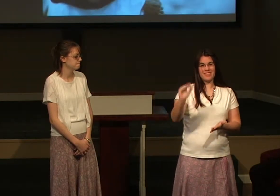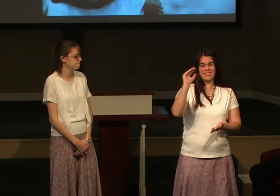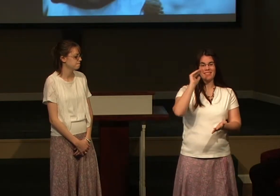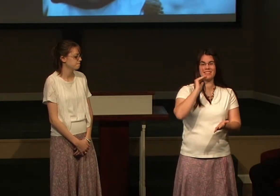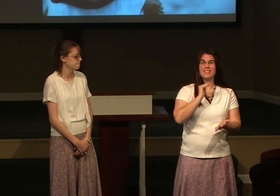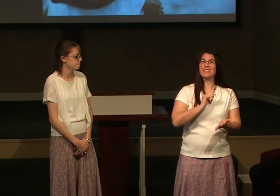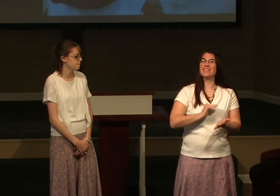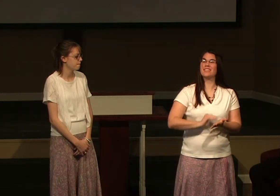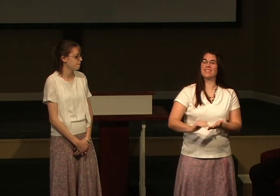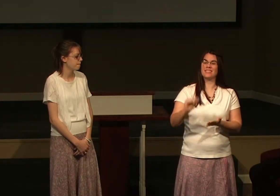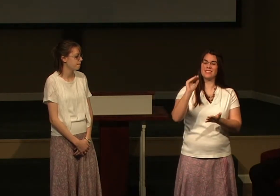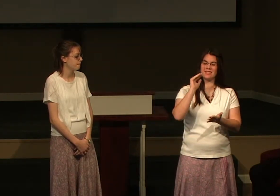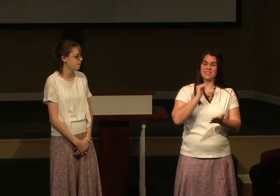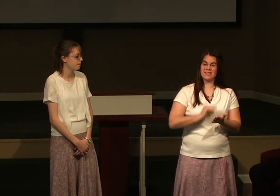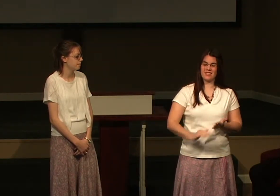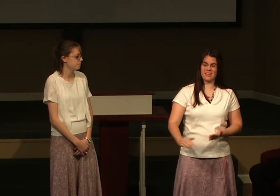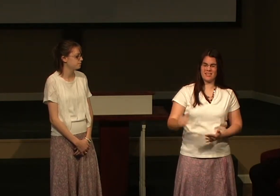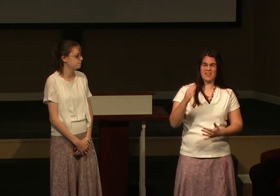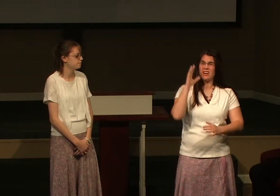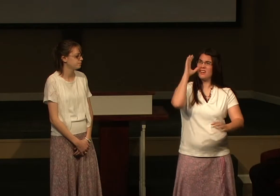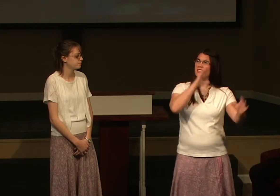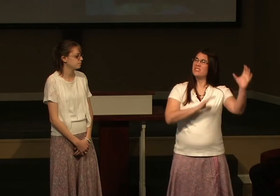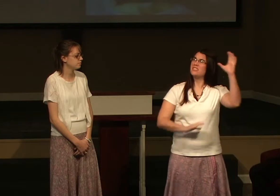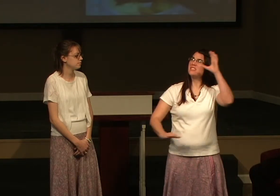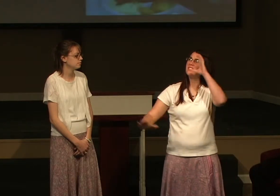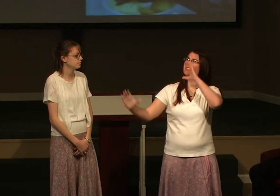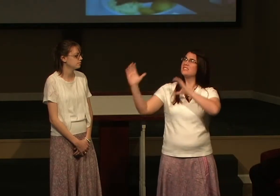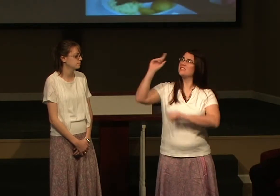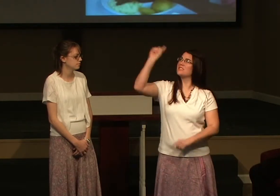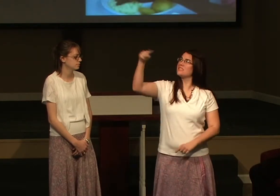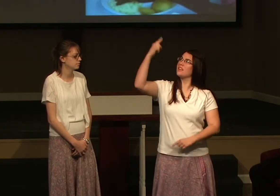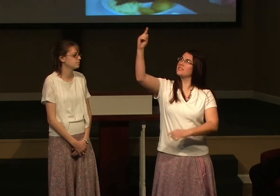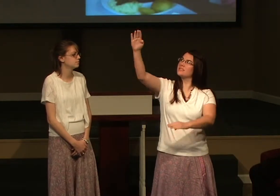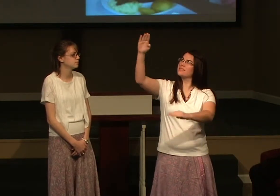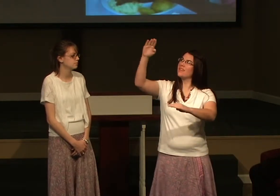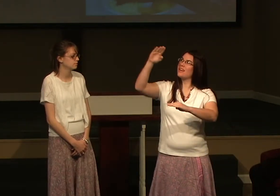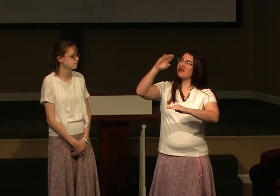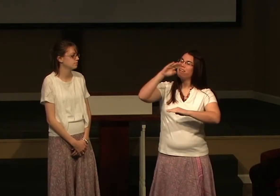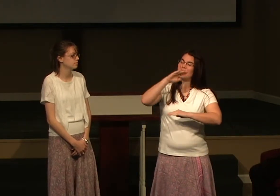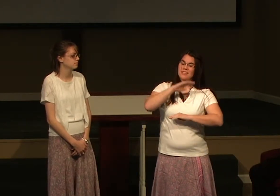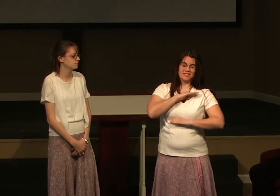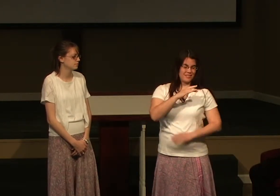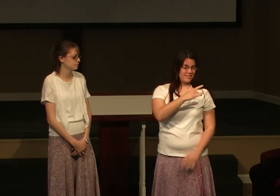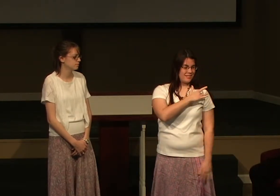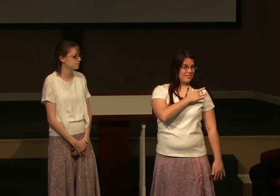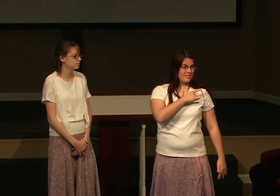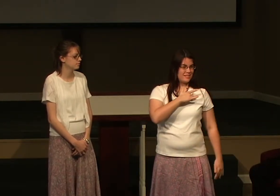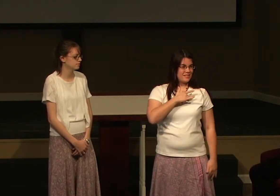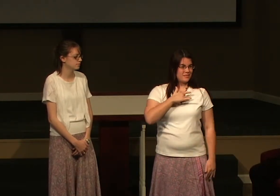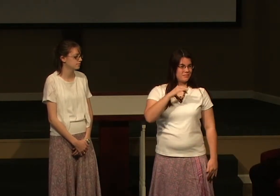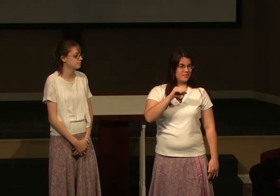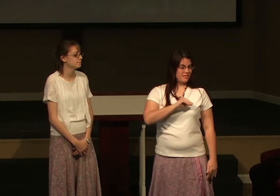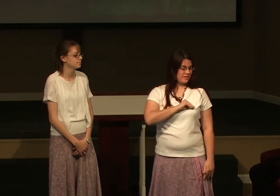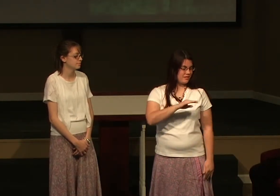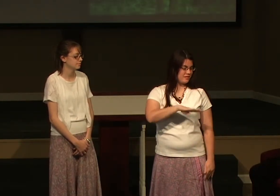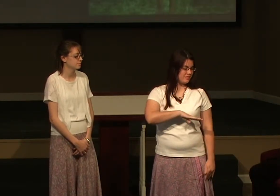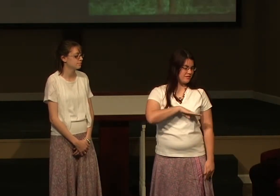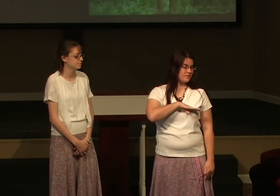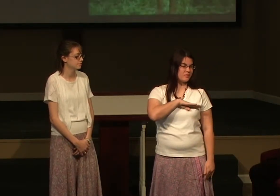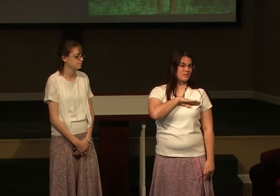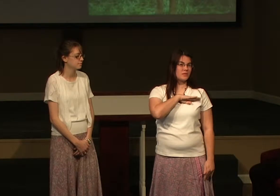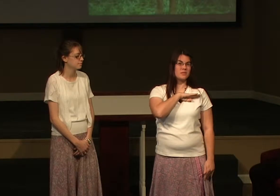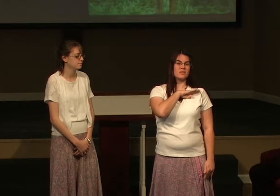forgiven, hungry in the satisfied, empty